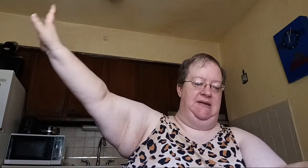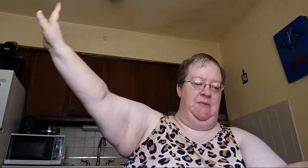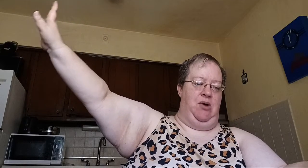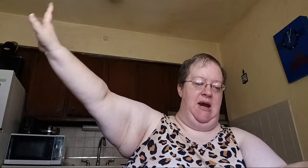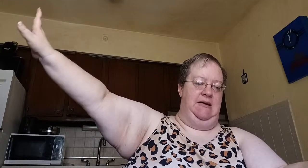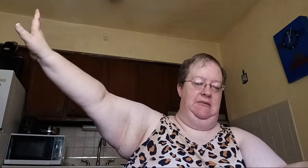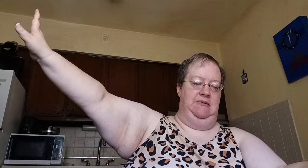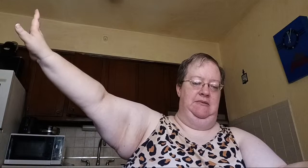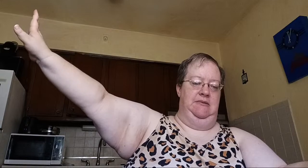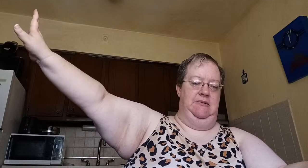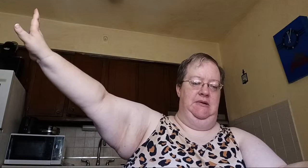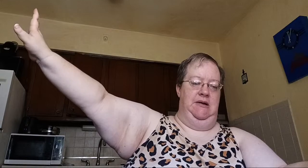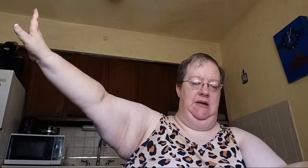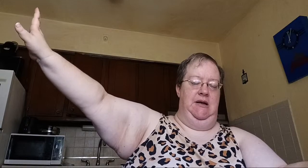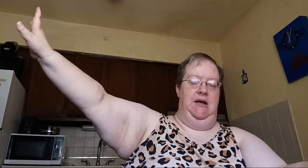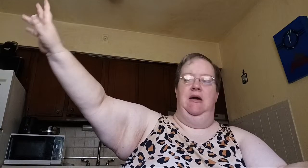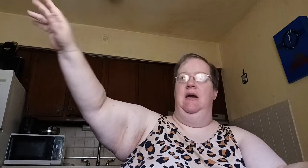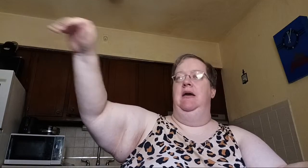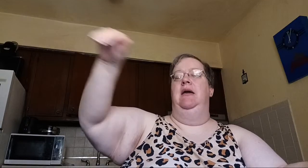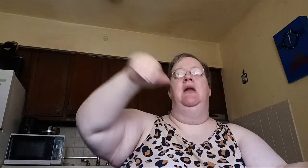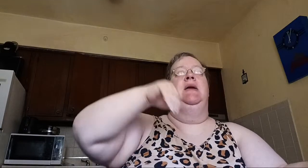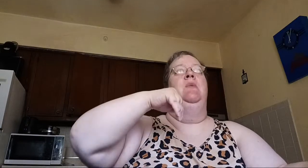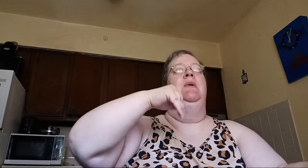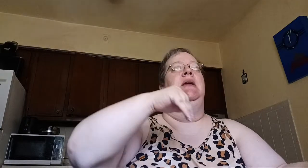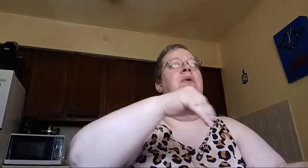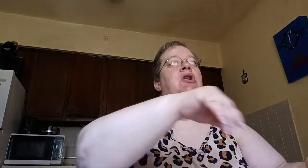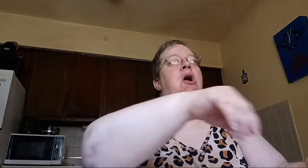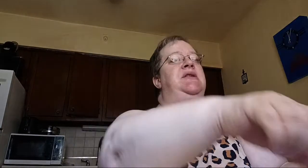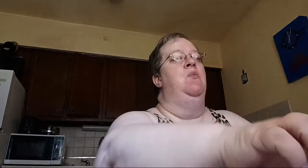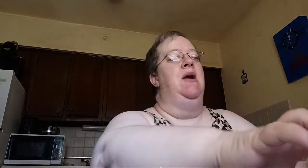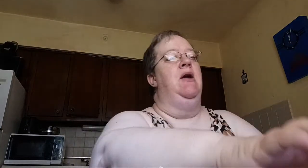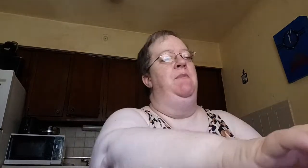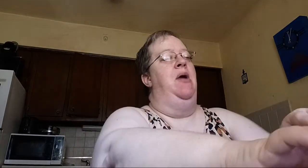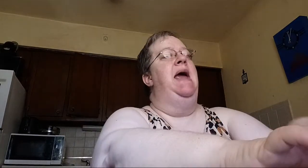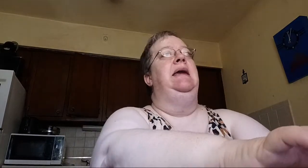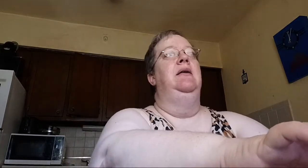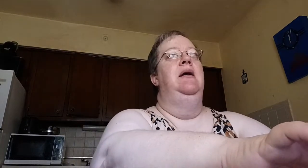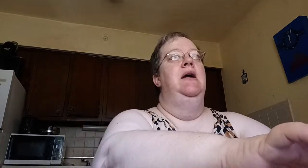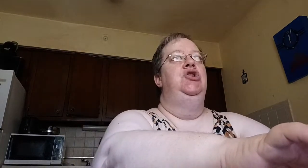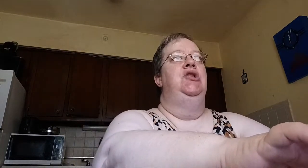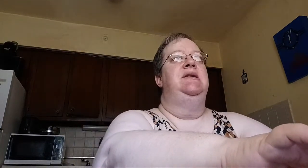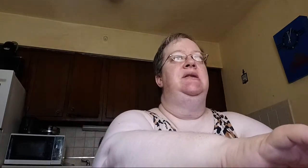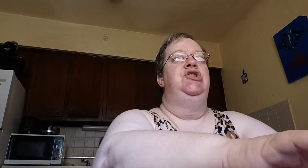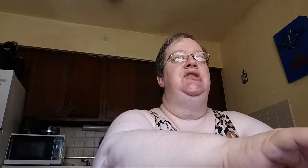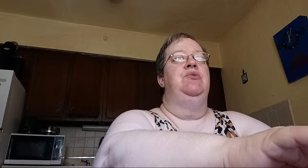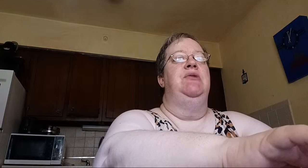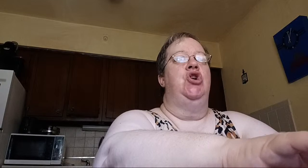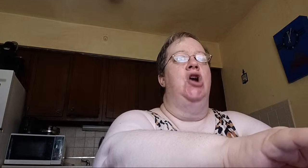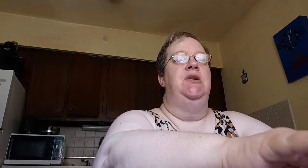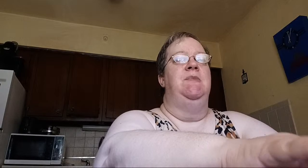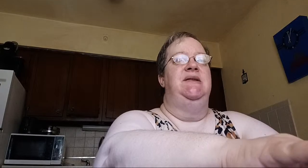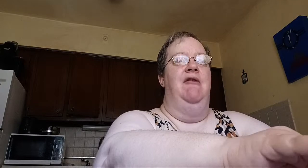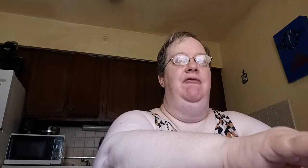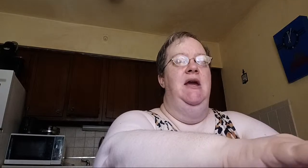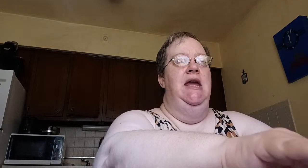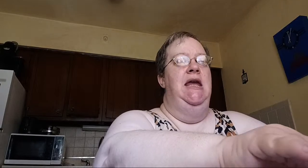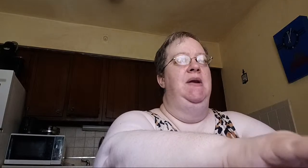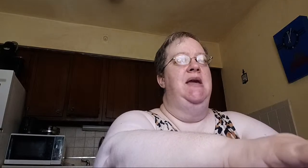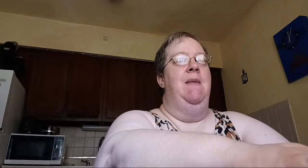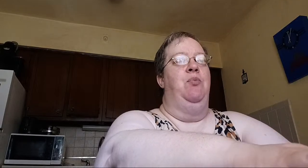prayed. You know, he would go somewhere and pray, just to recharge himself. He would get up really,